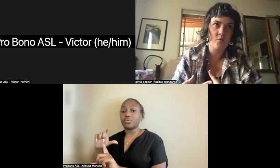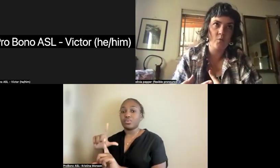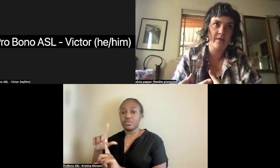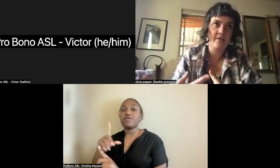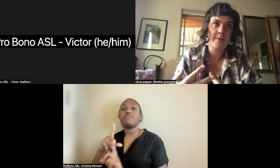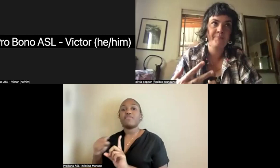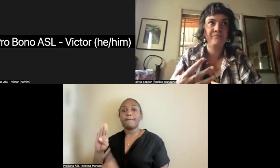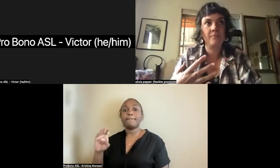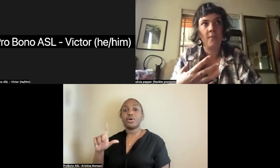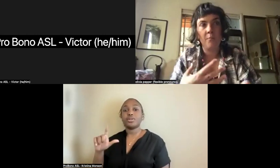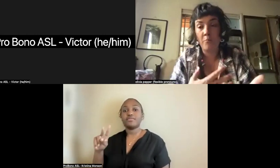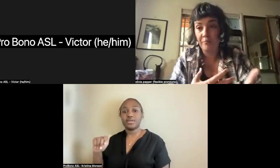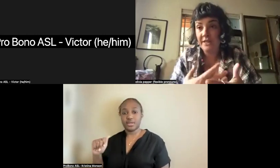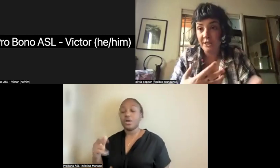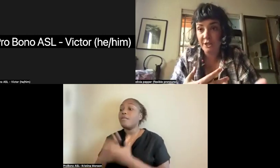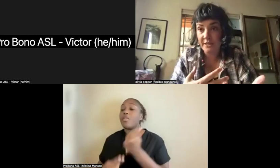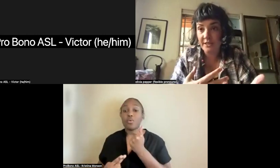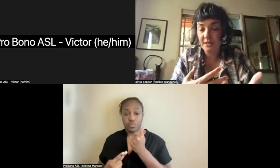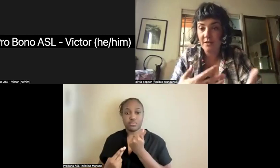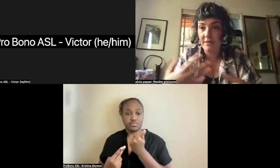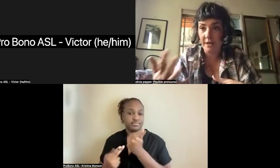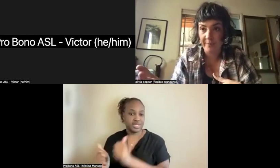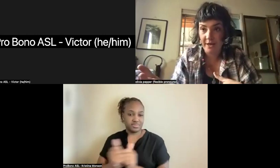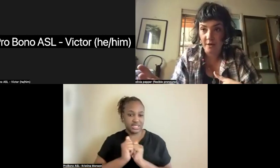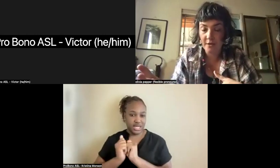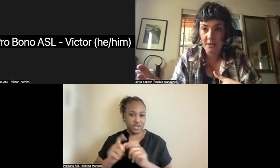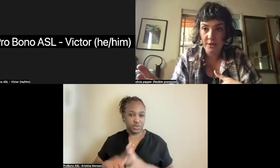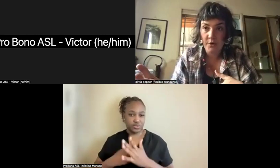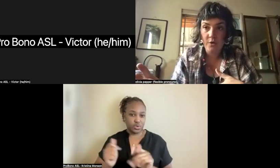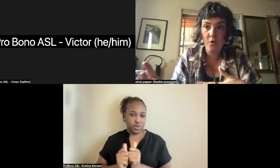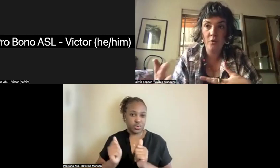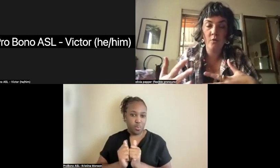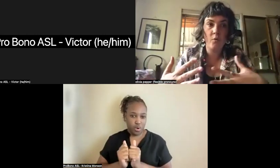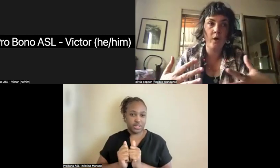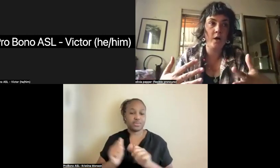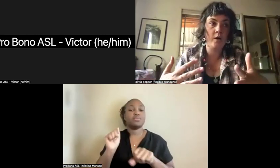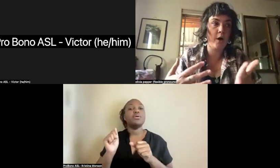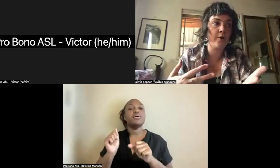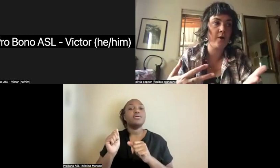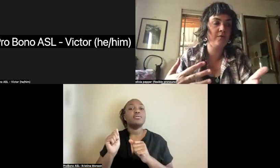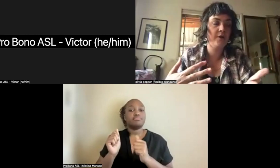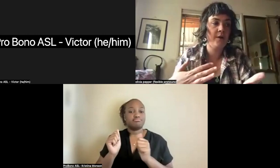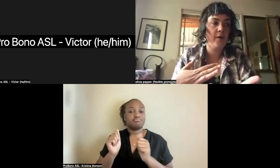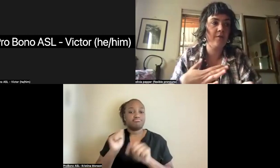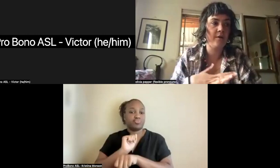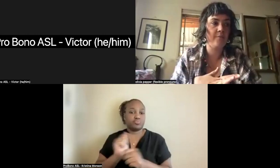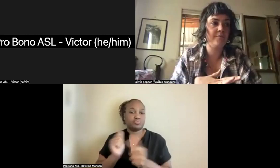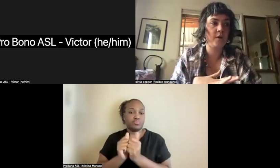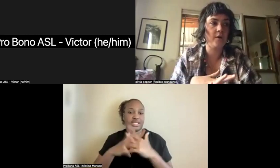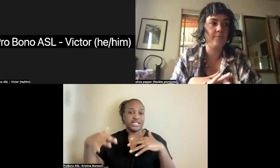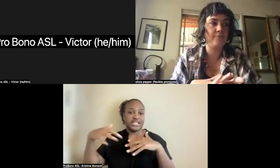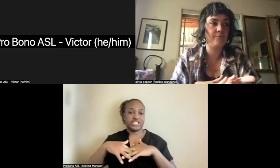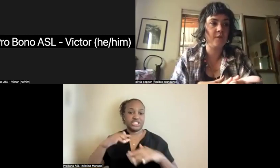with indigenous theater makers who were part of the